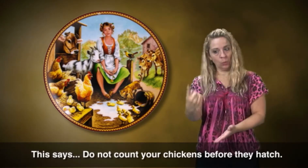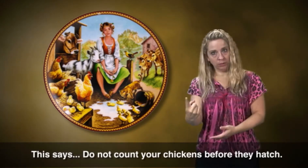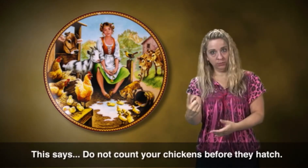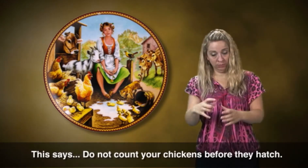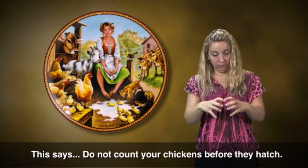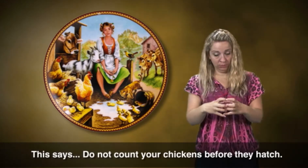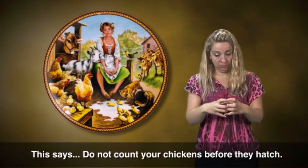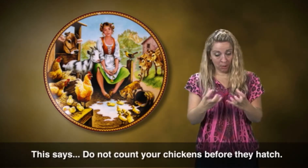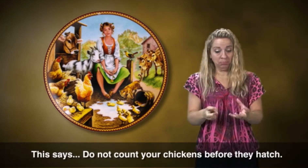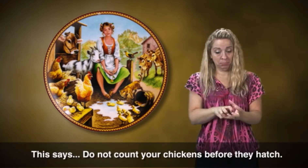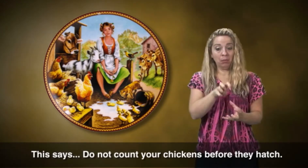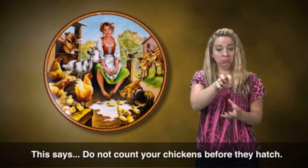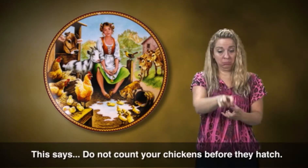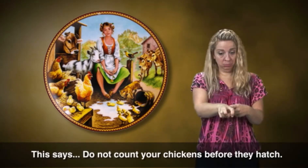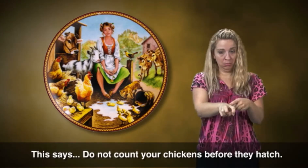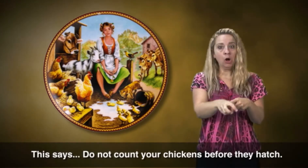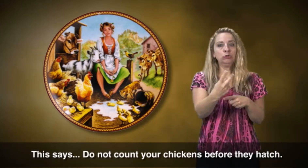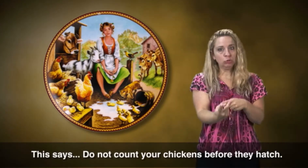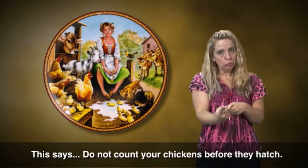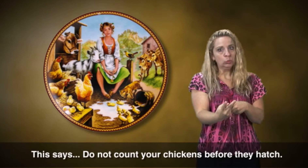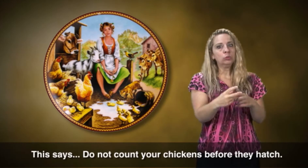This says, do not count your chickens before they hatch.